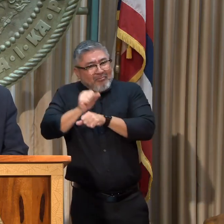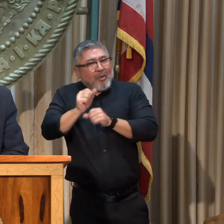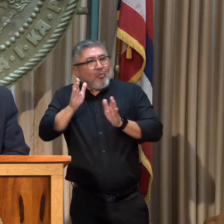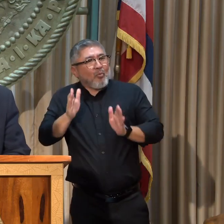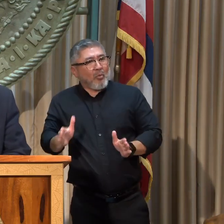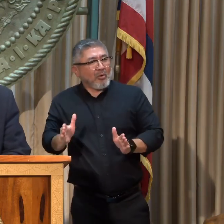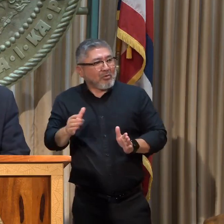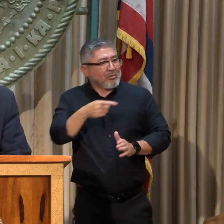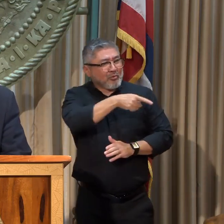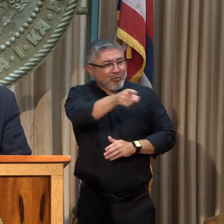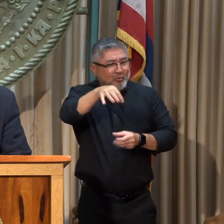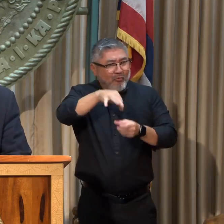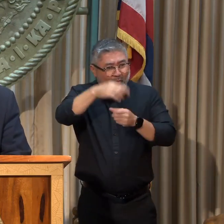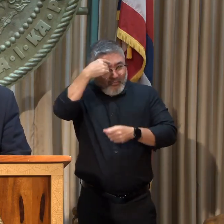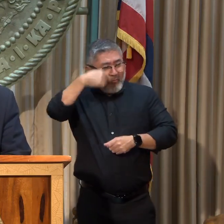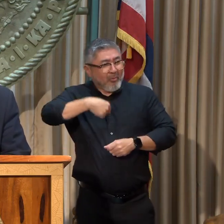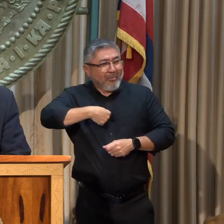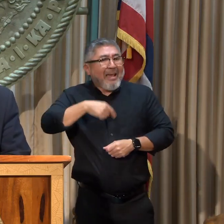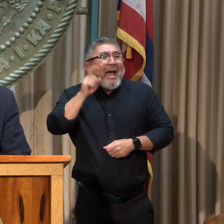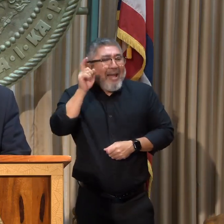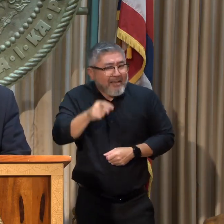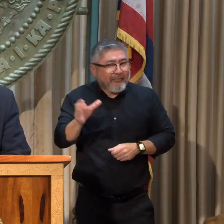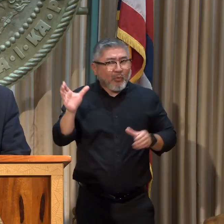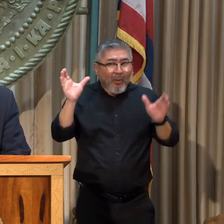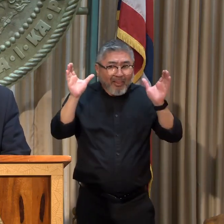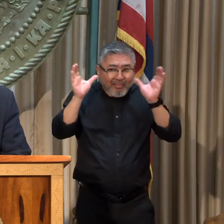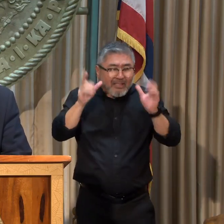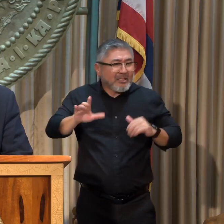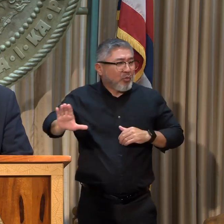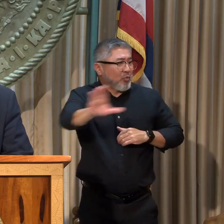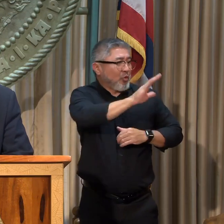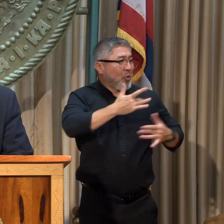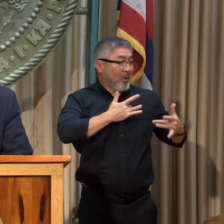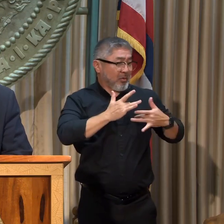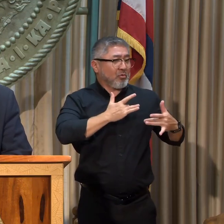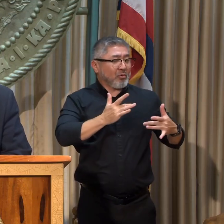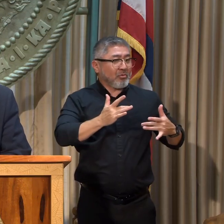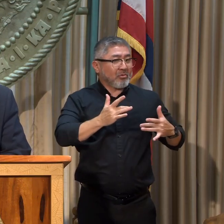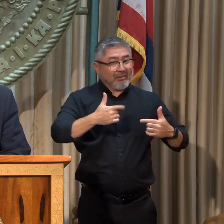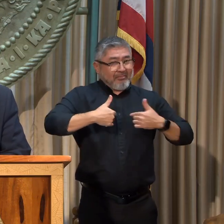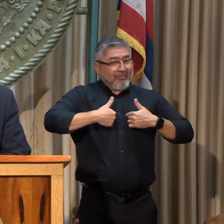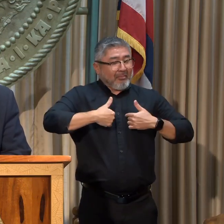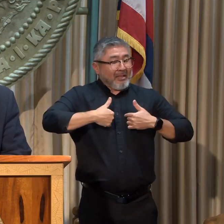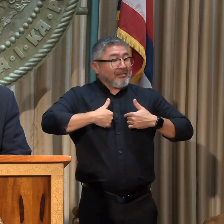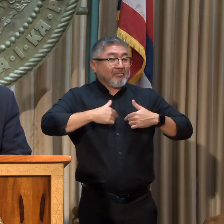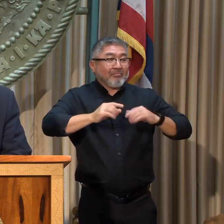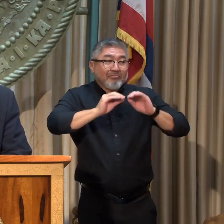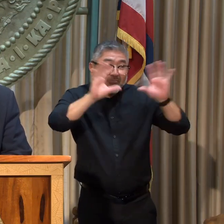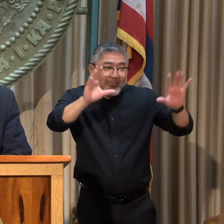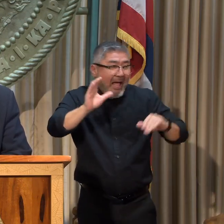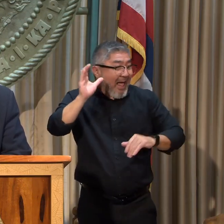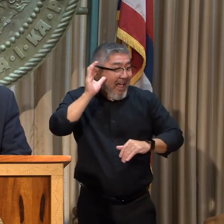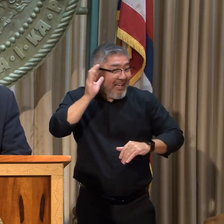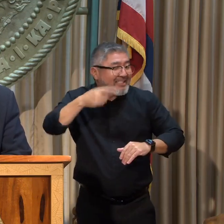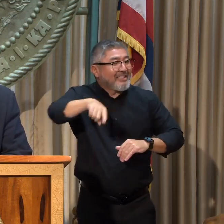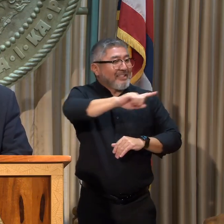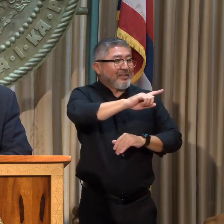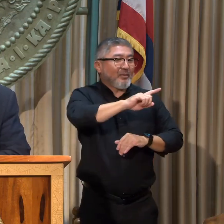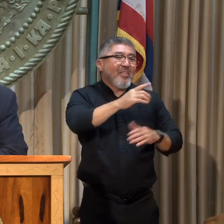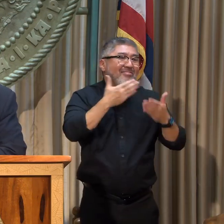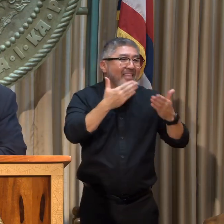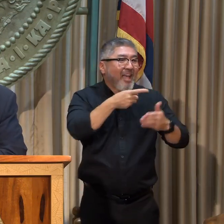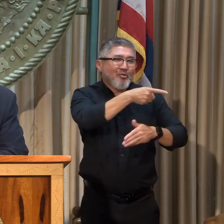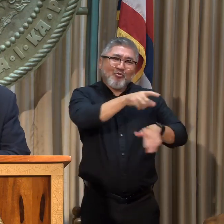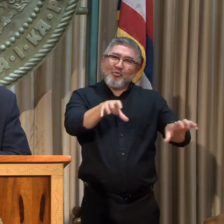to listen. And we're listening. So again, thank you. You have done something special. And